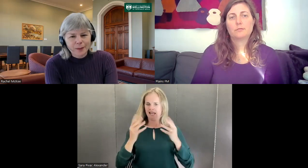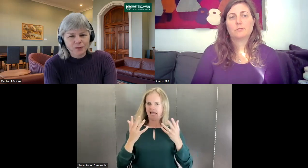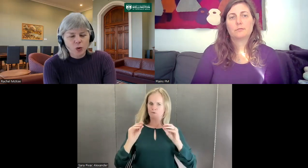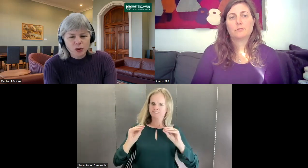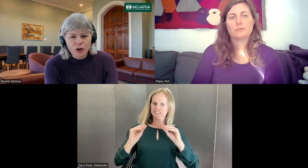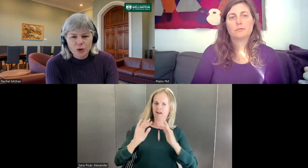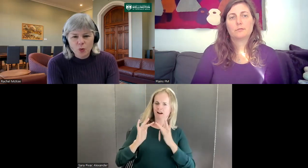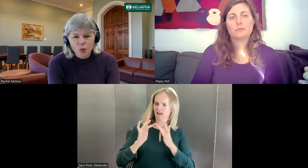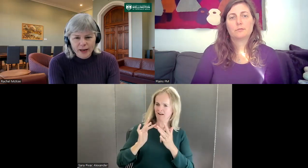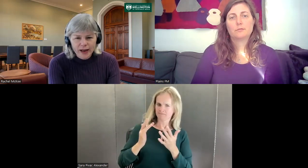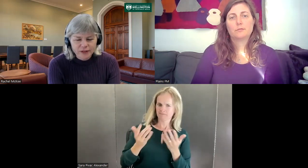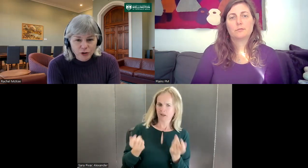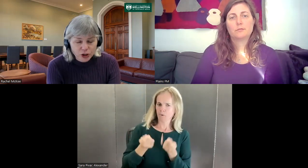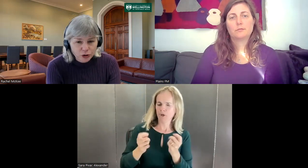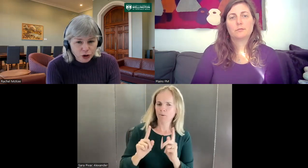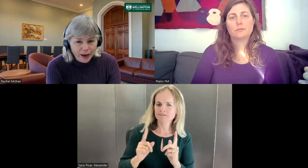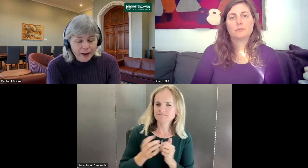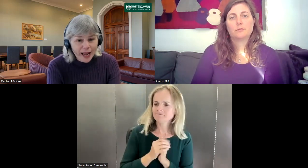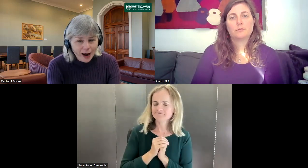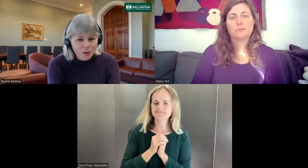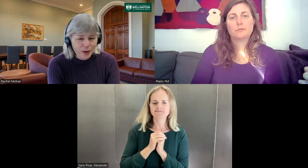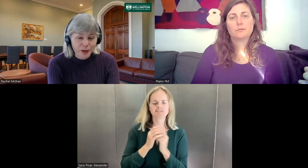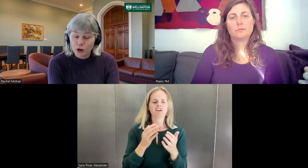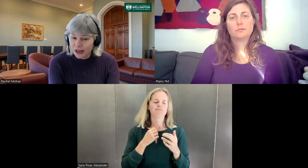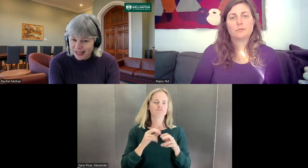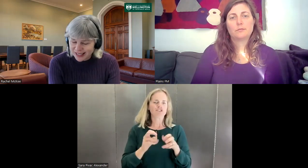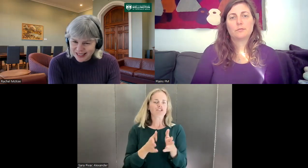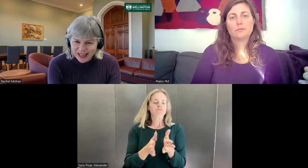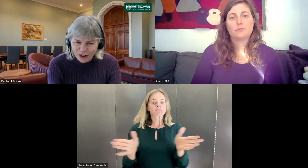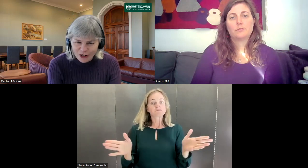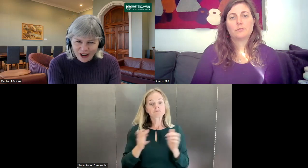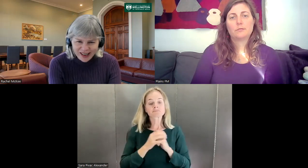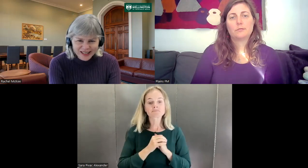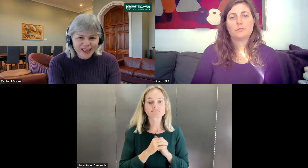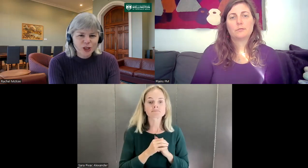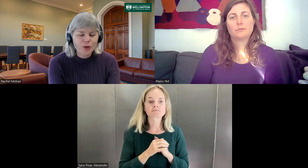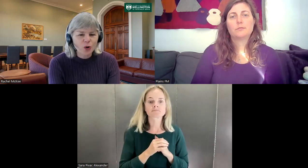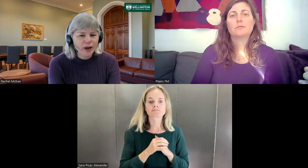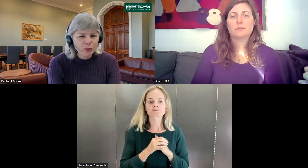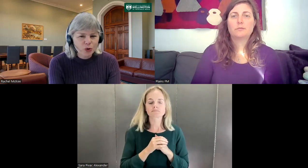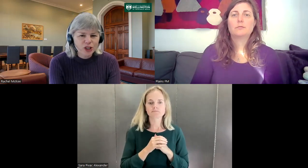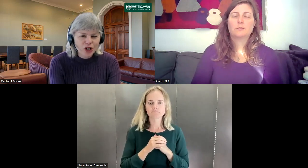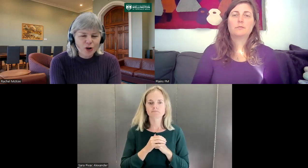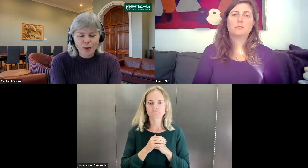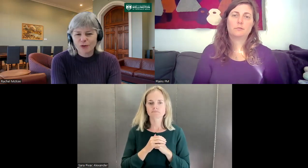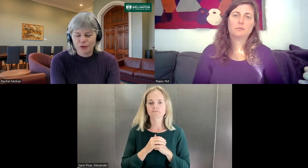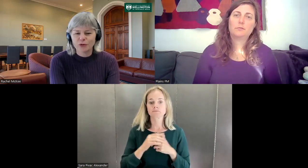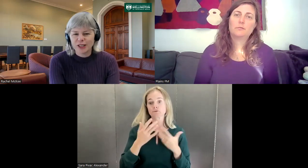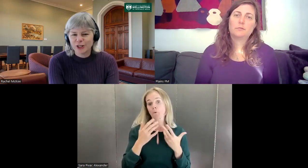Also, we have done research about how people are learning NZSL online. So we've got quite a broad scope of research.